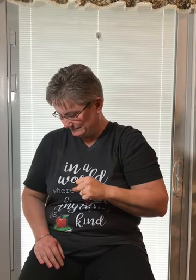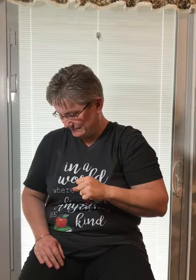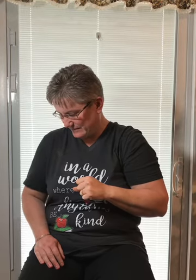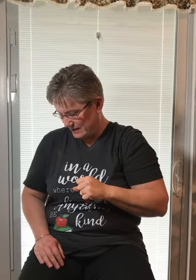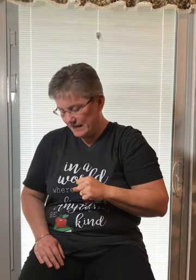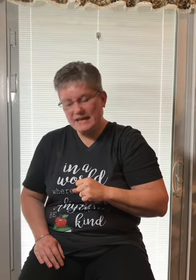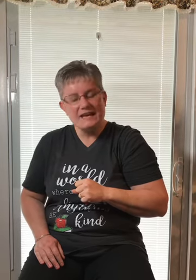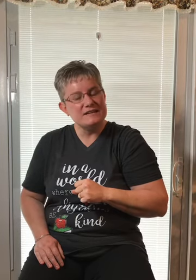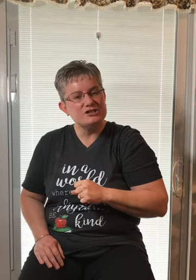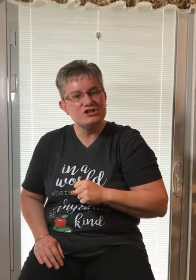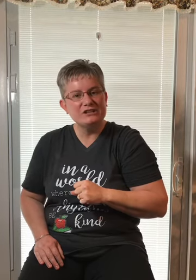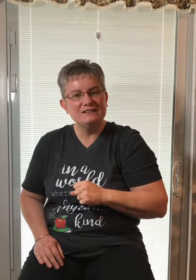Itch.